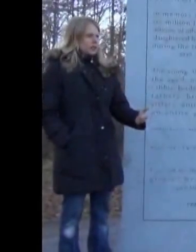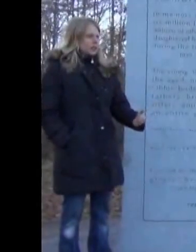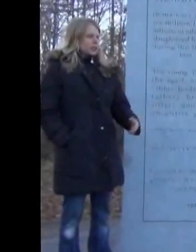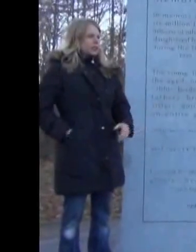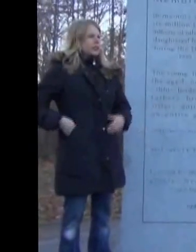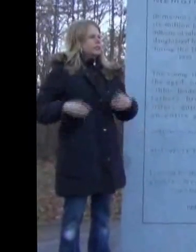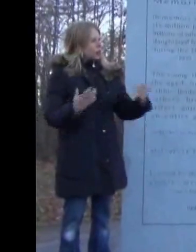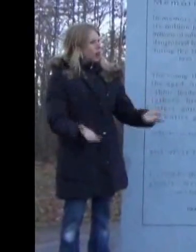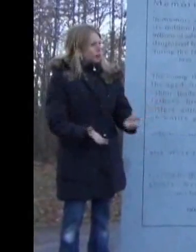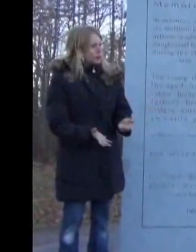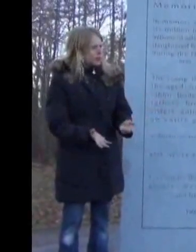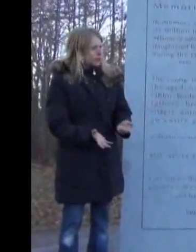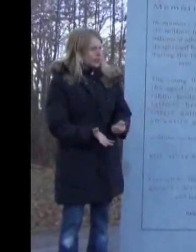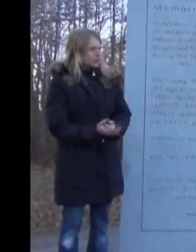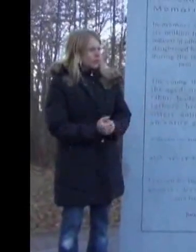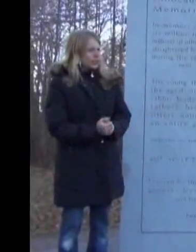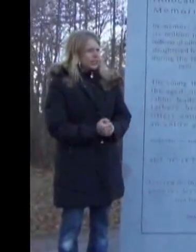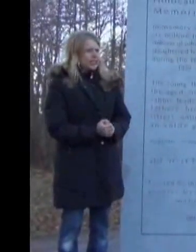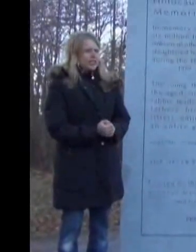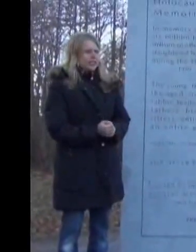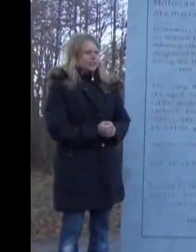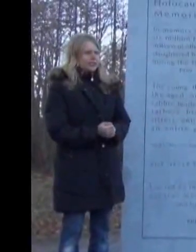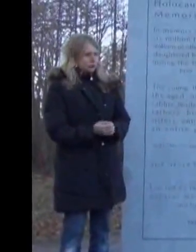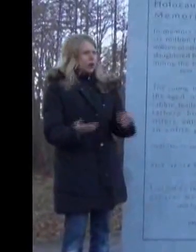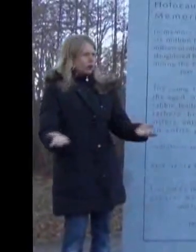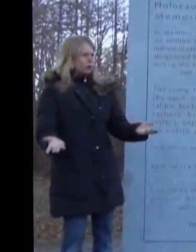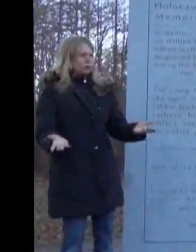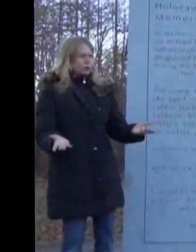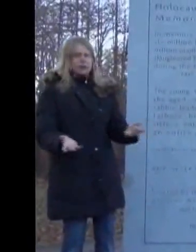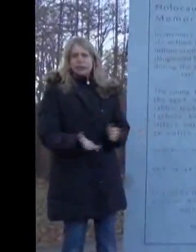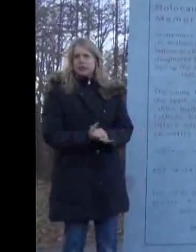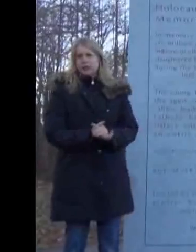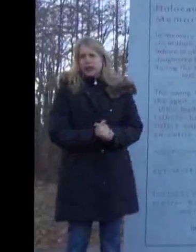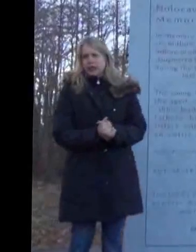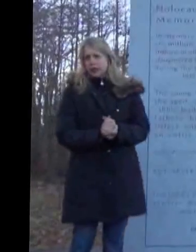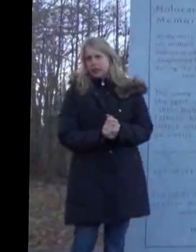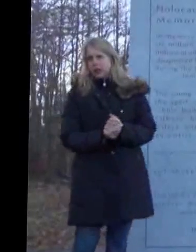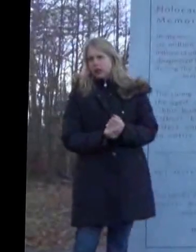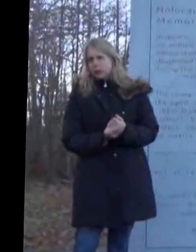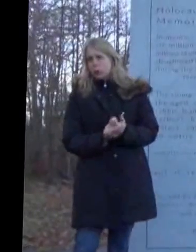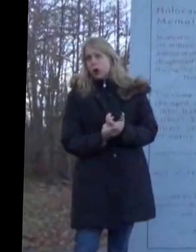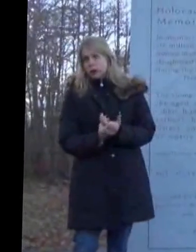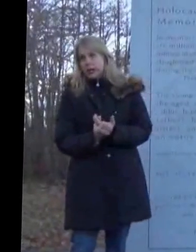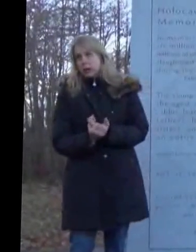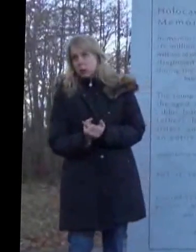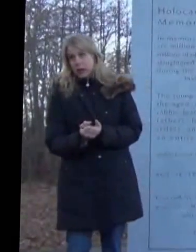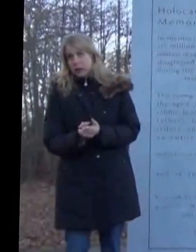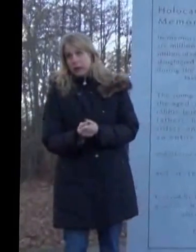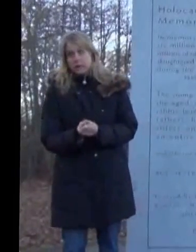things are often done by committee. And we know that things done by committee are often watered down quite a bit.